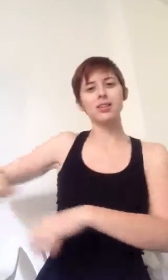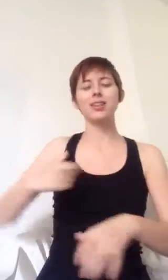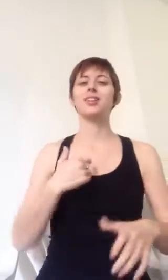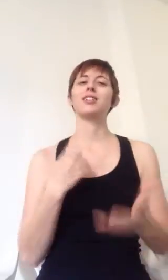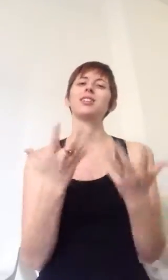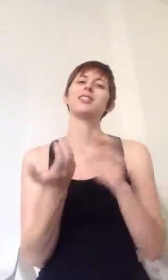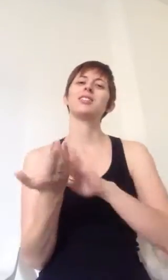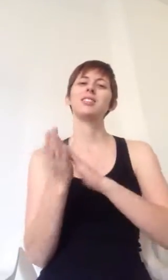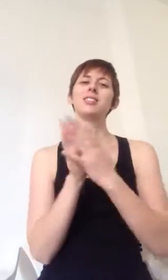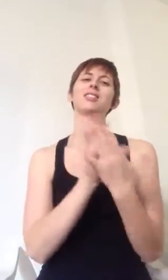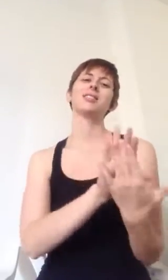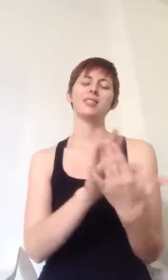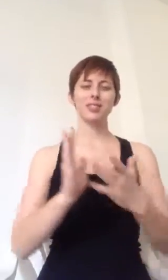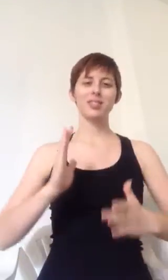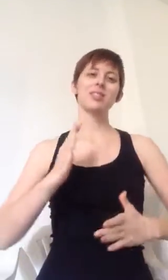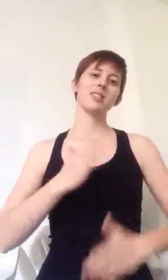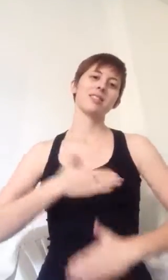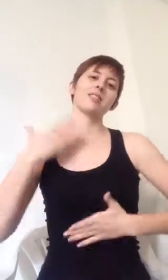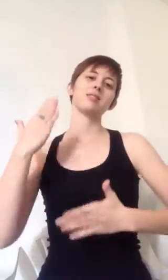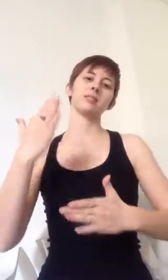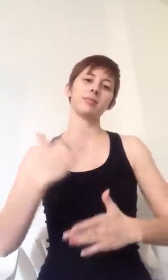If I'm just trying to be happy